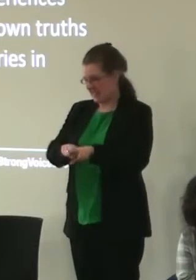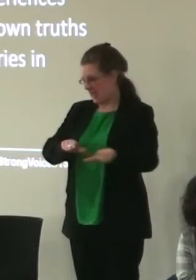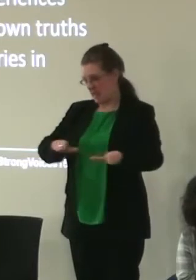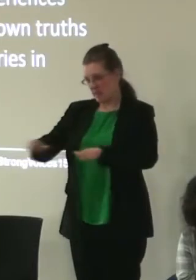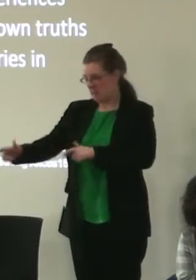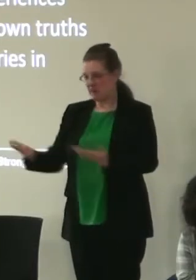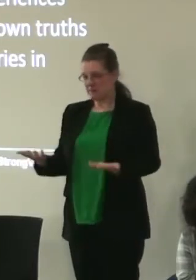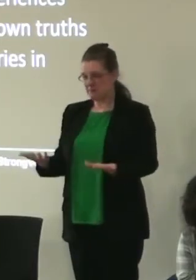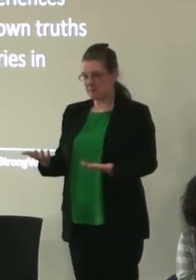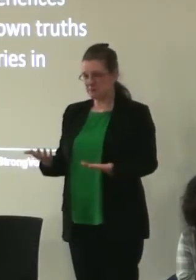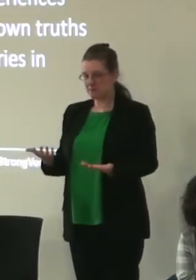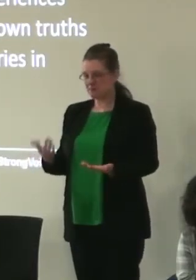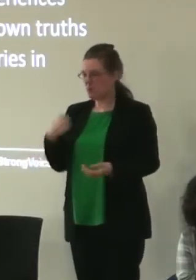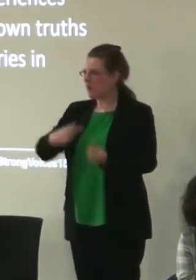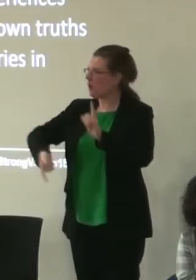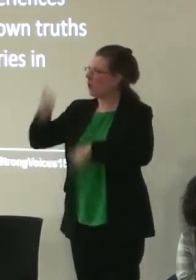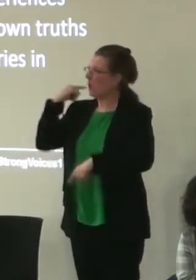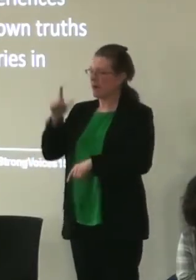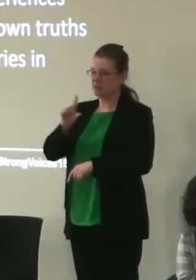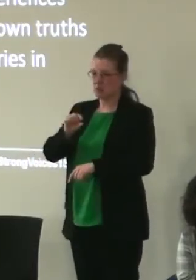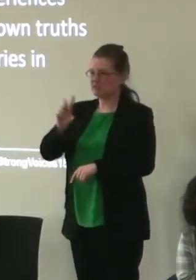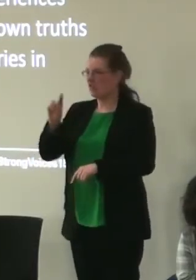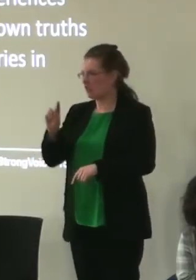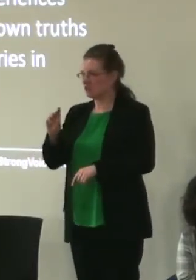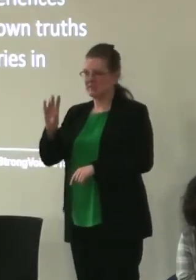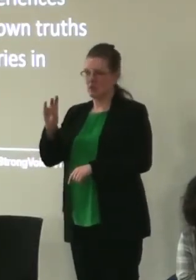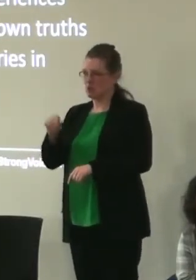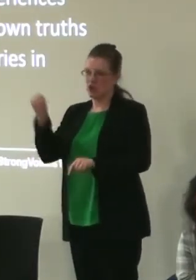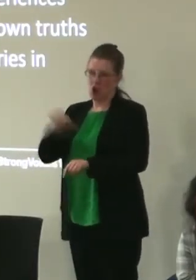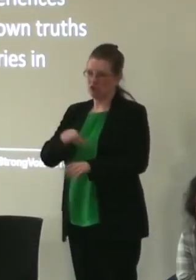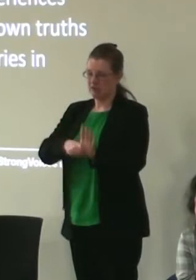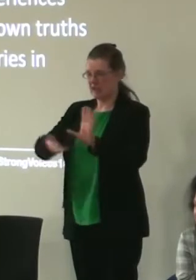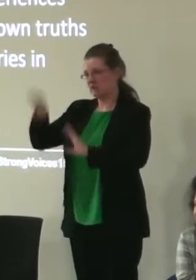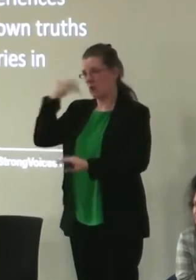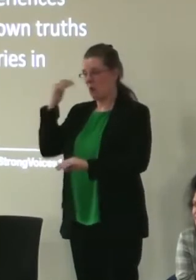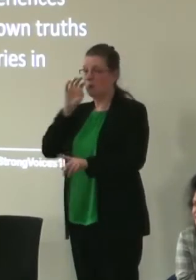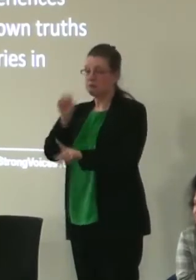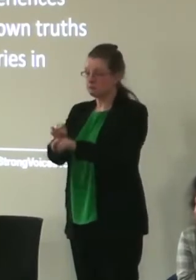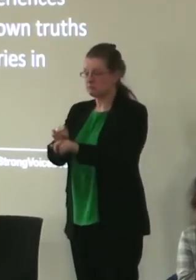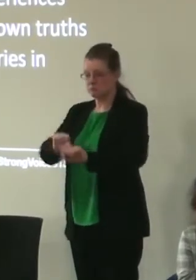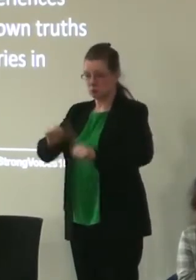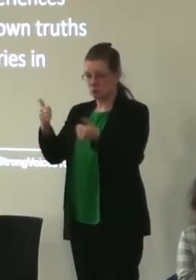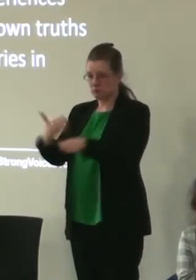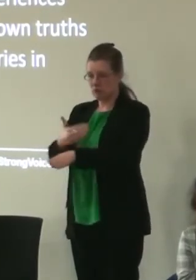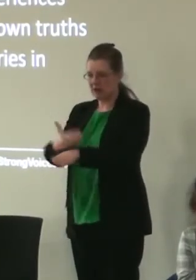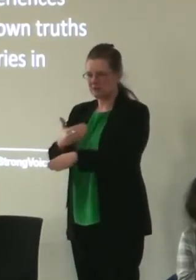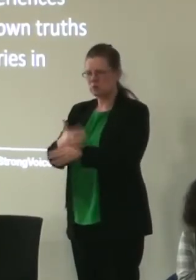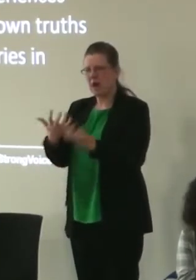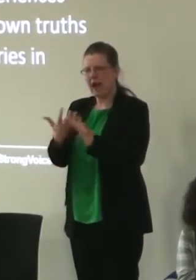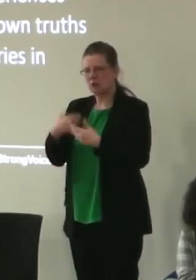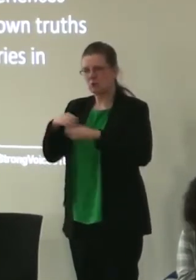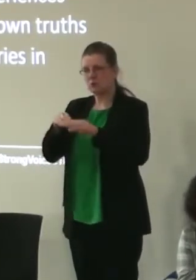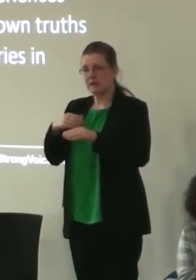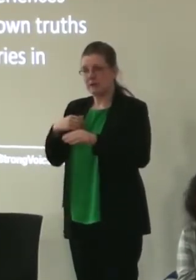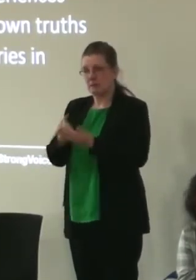you know, we can go back 20, 30, 40, probably 100 years and identify good practice. So how do we stop losing that?